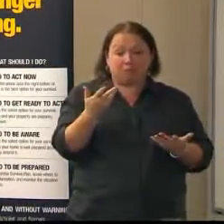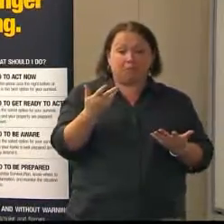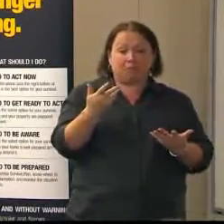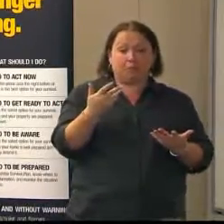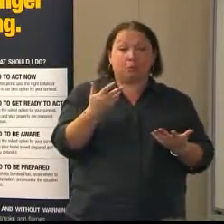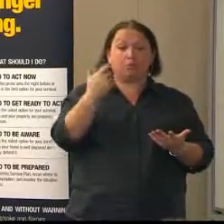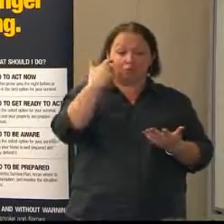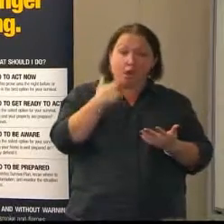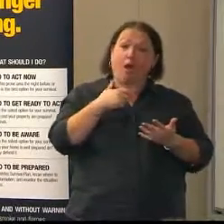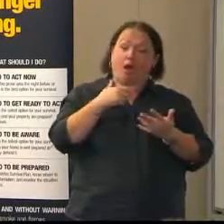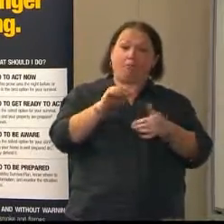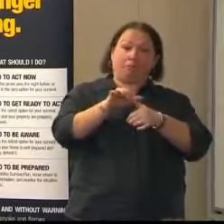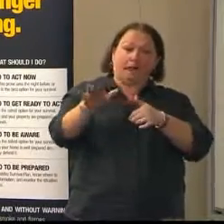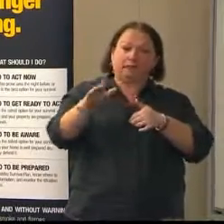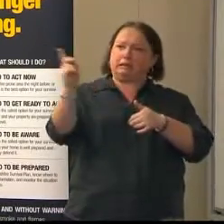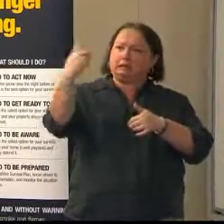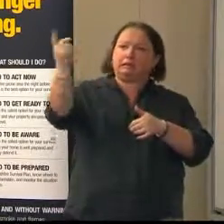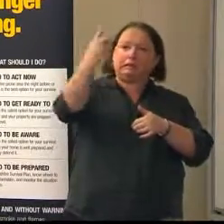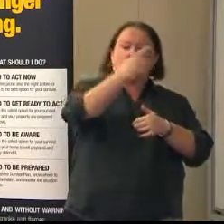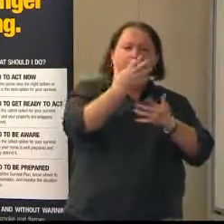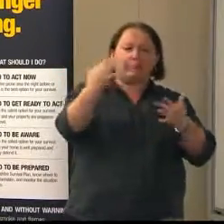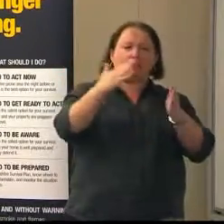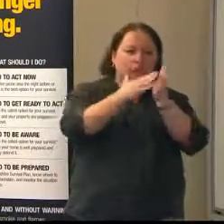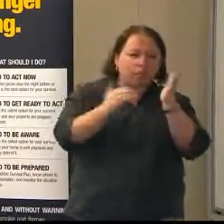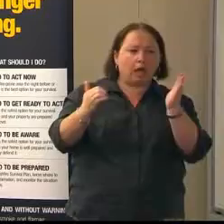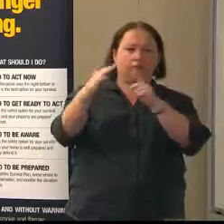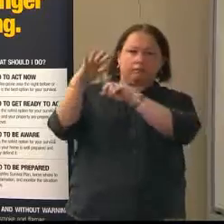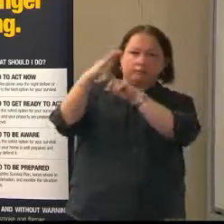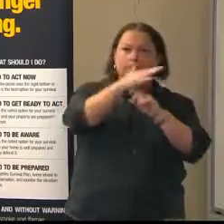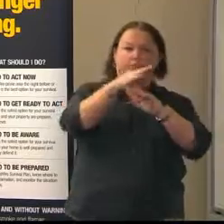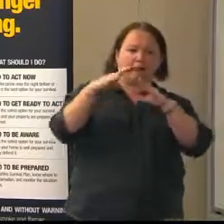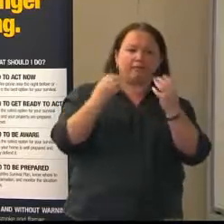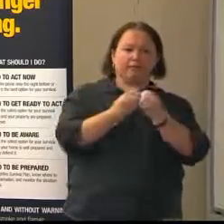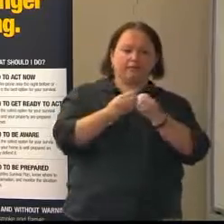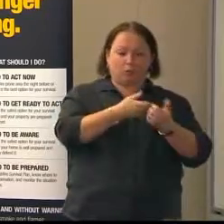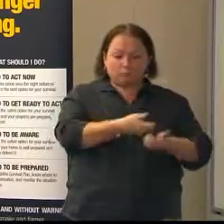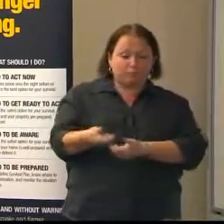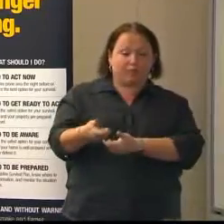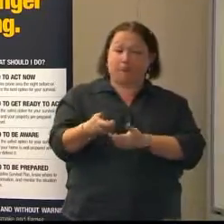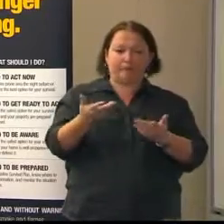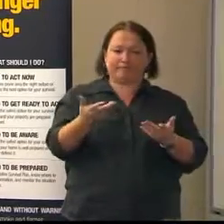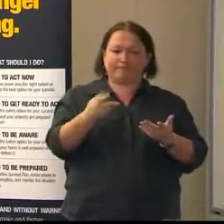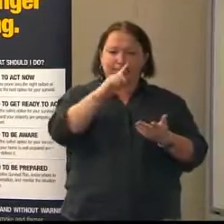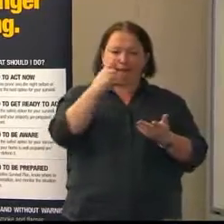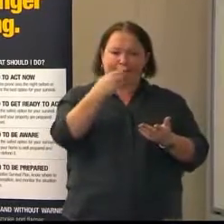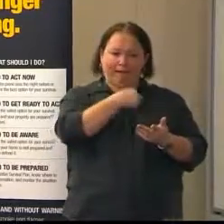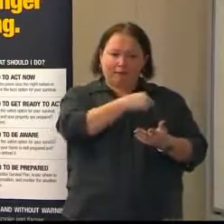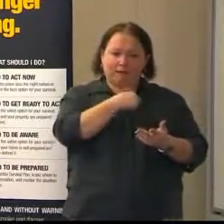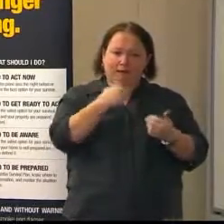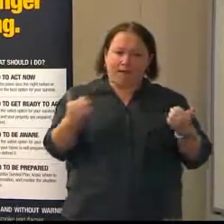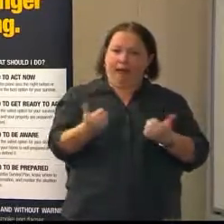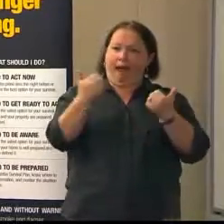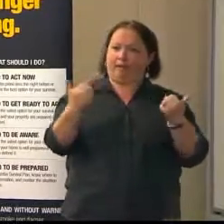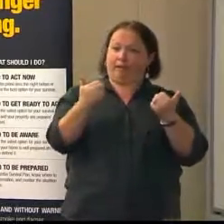will make every effort to get as many trucks, as many aircraft there to fight the fire. There's no guarantee that there will be enough trucks,